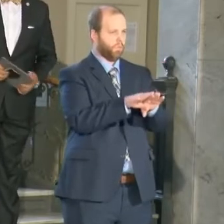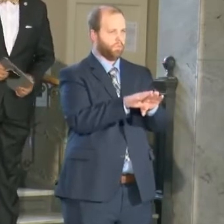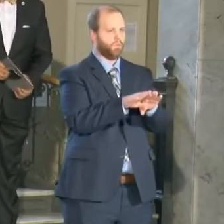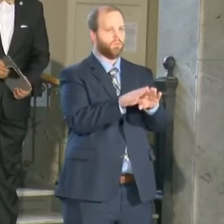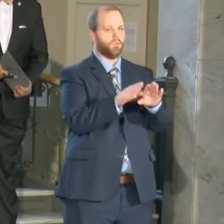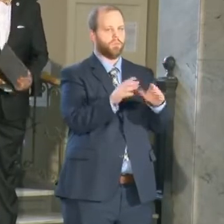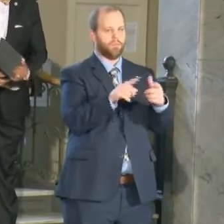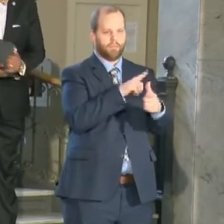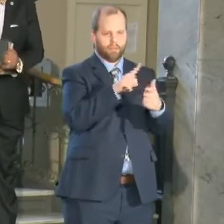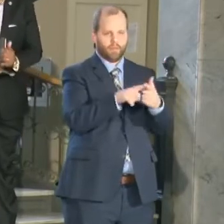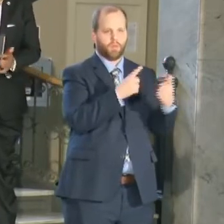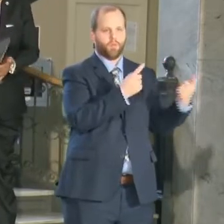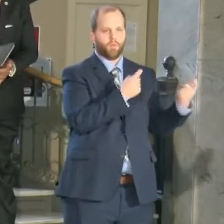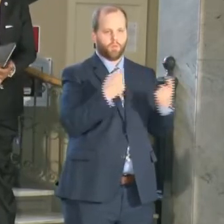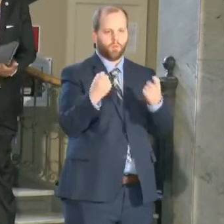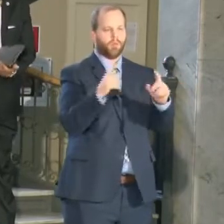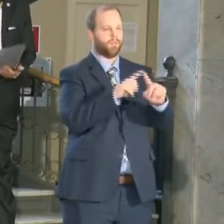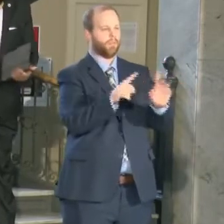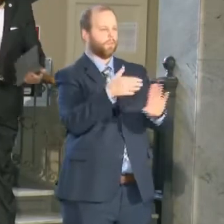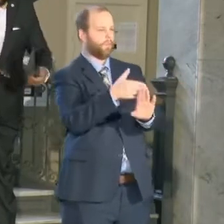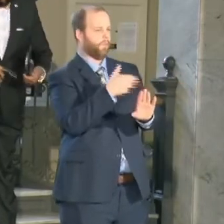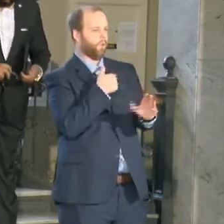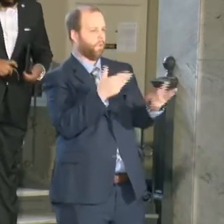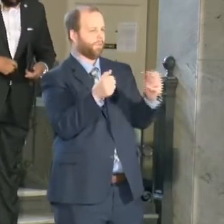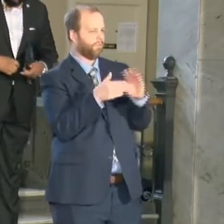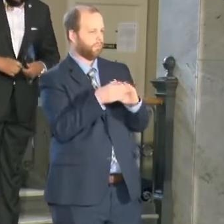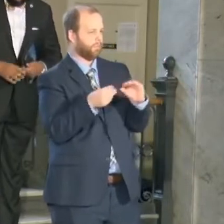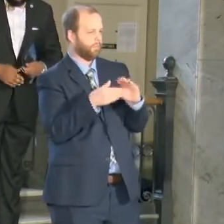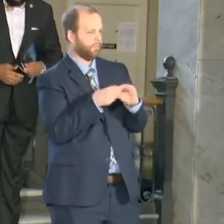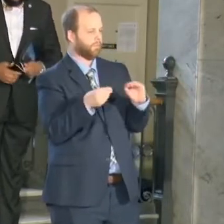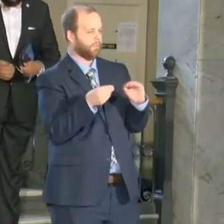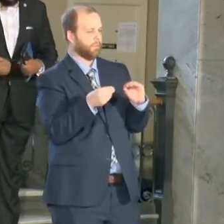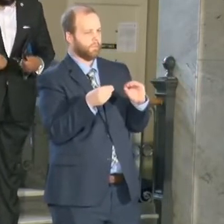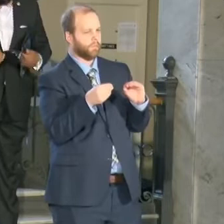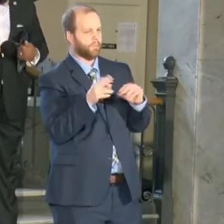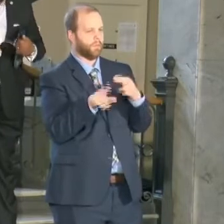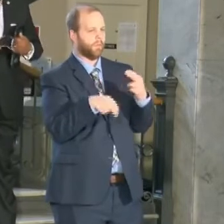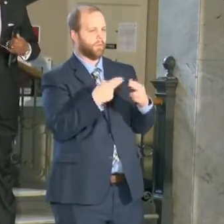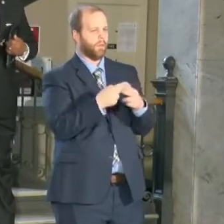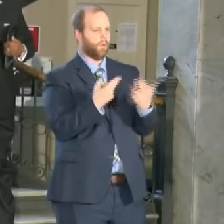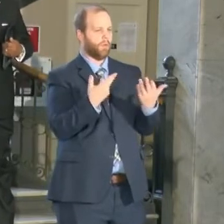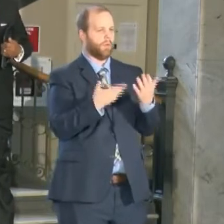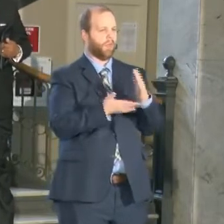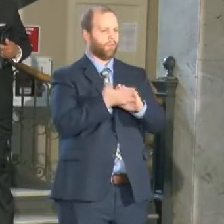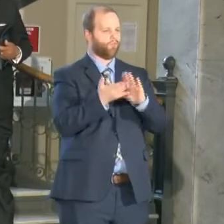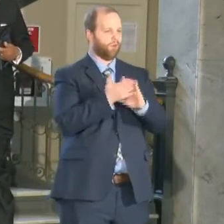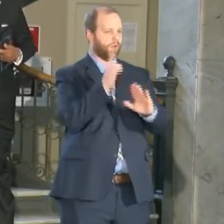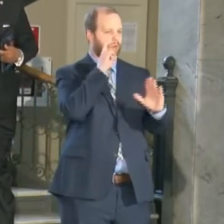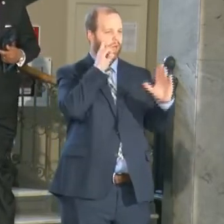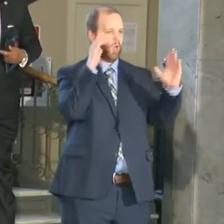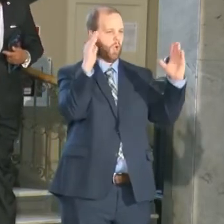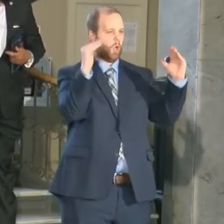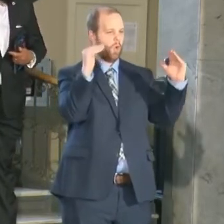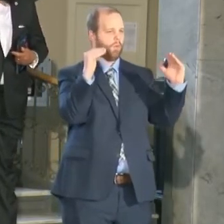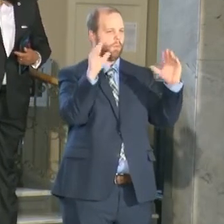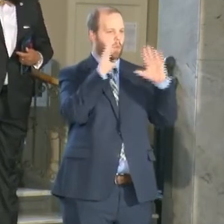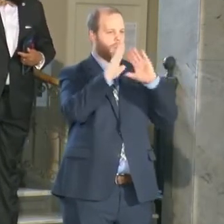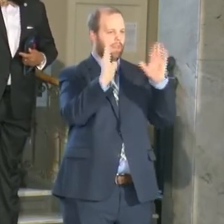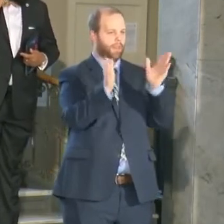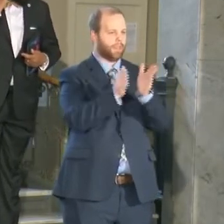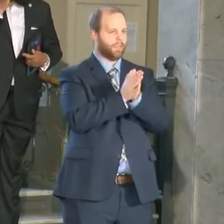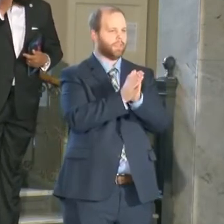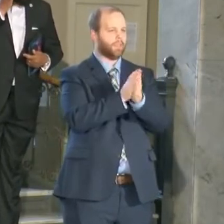a few different things as we talk about what we're dubbing as is operation hope holistic outreach prevention